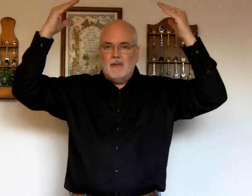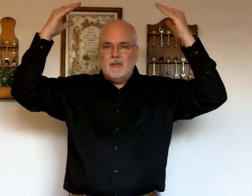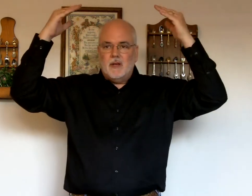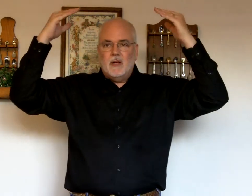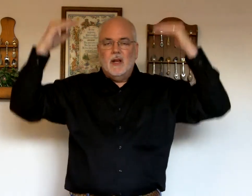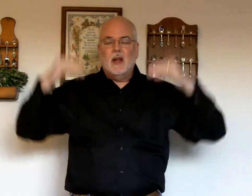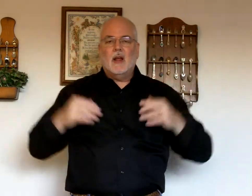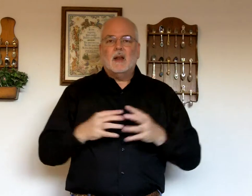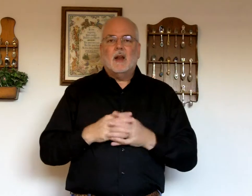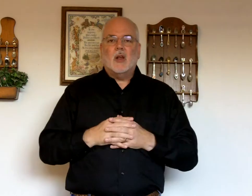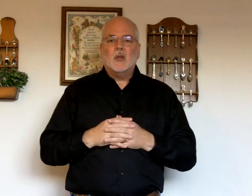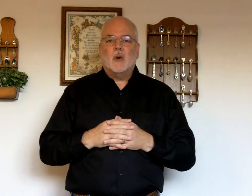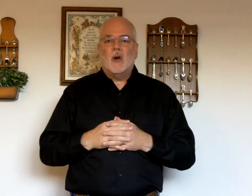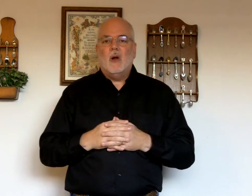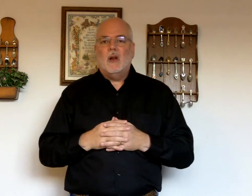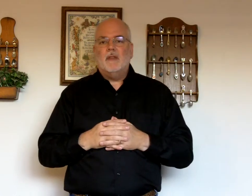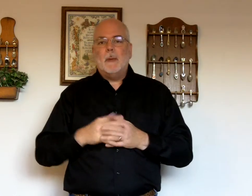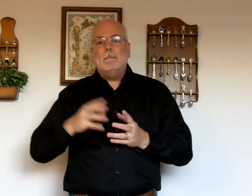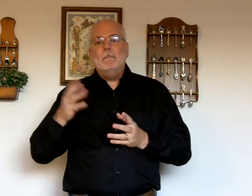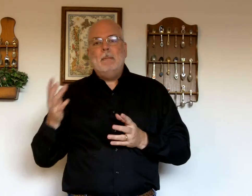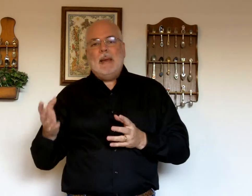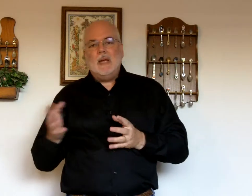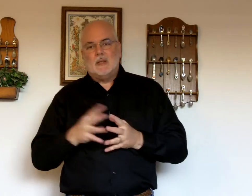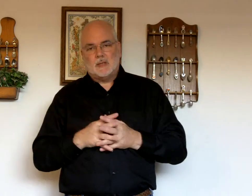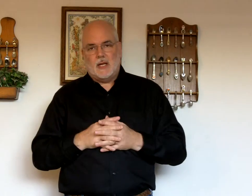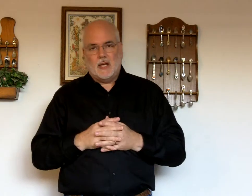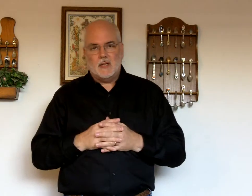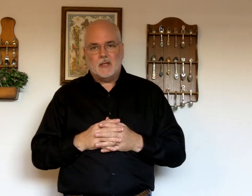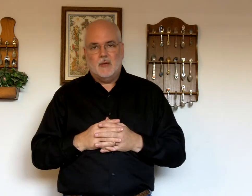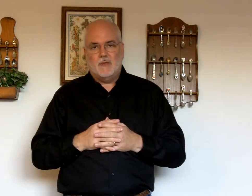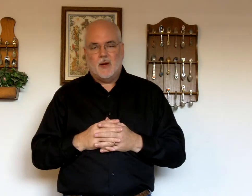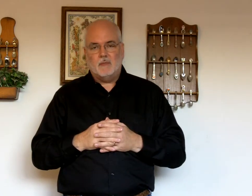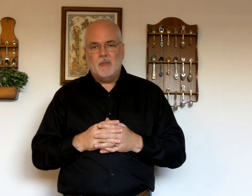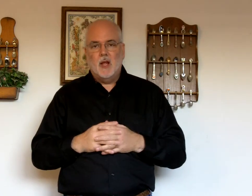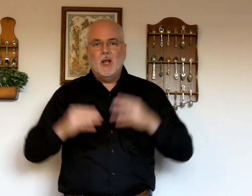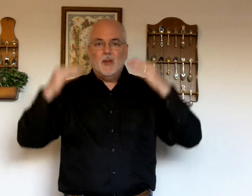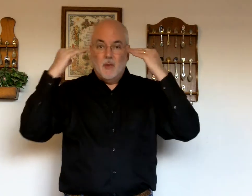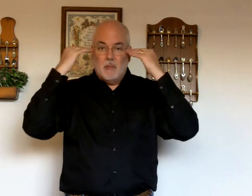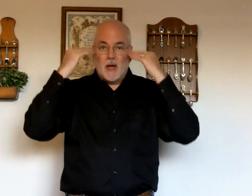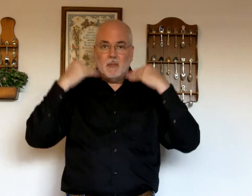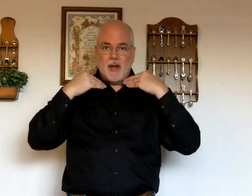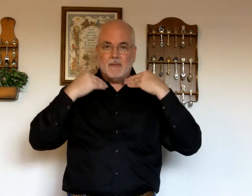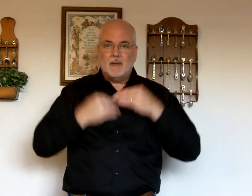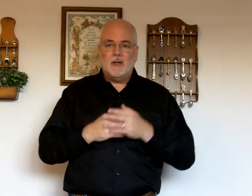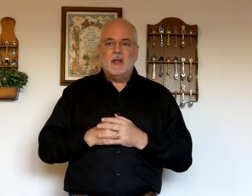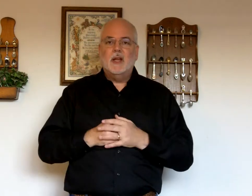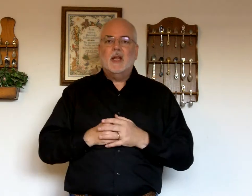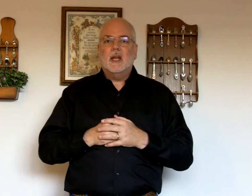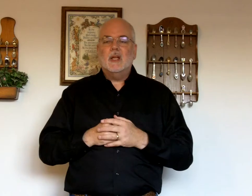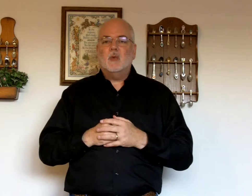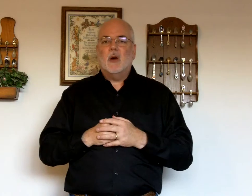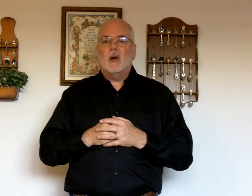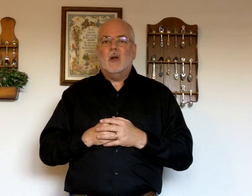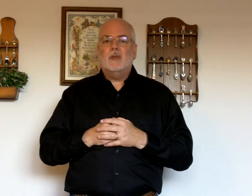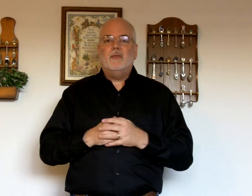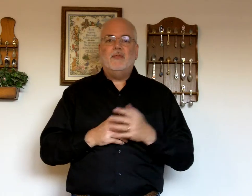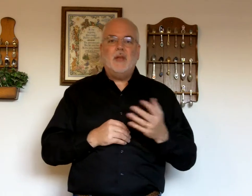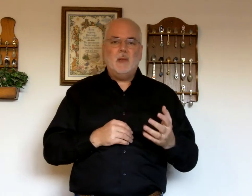of it is where all of the male signs come from. The bottom half of it is where all the female